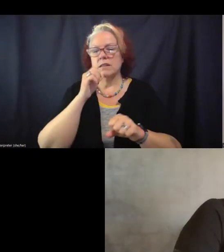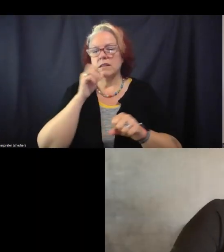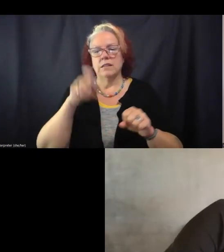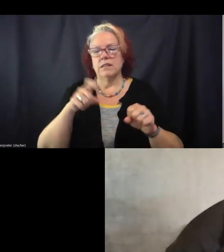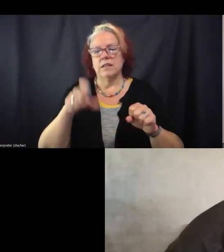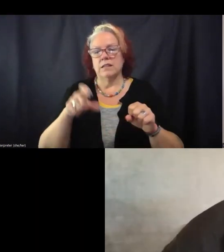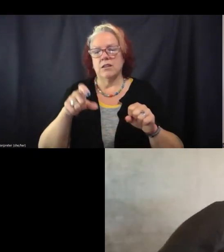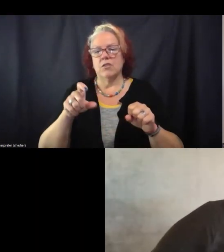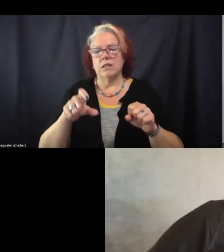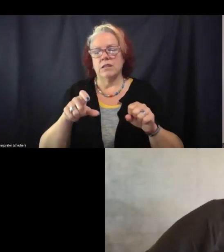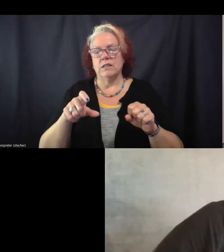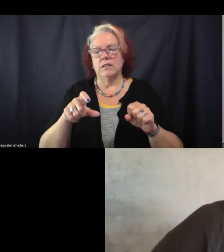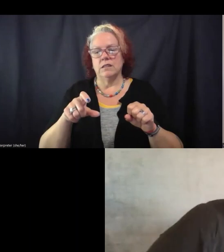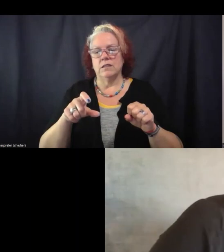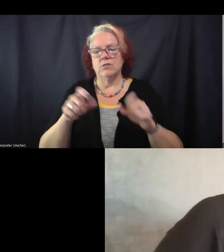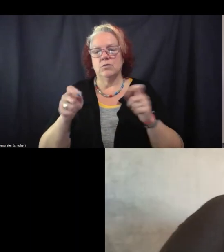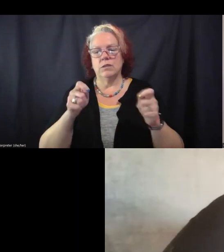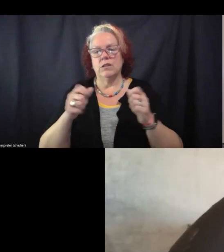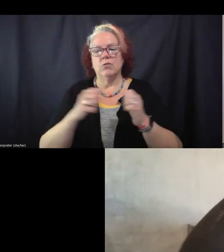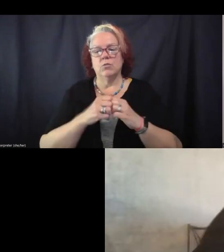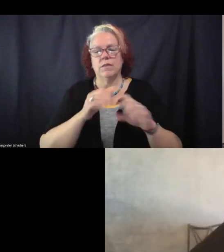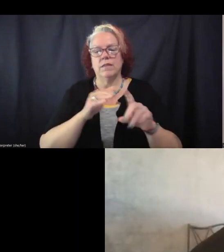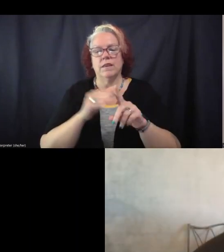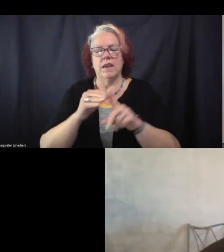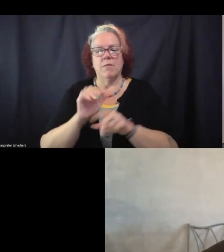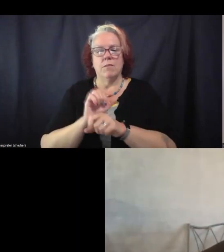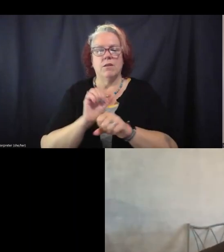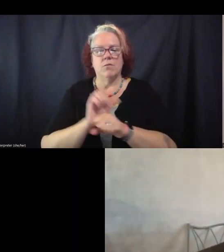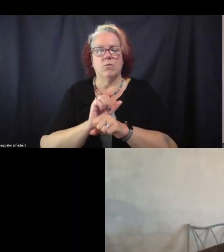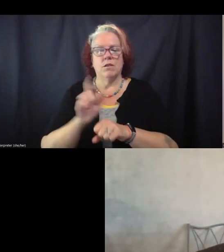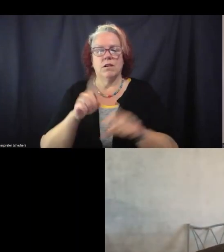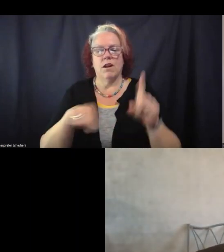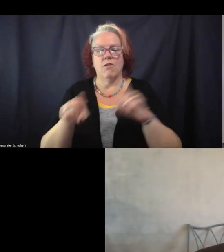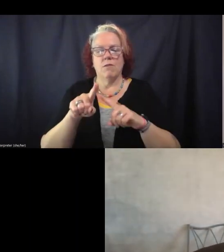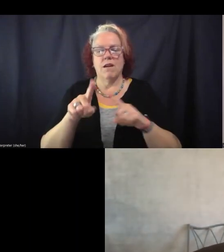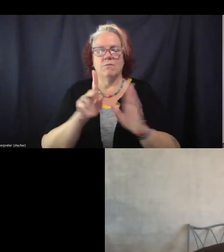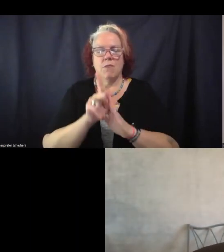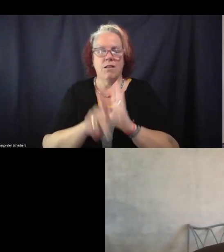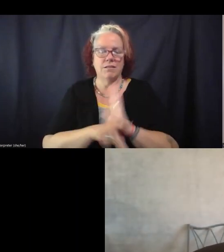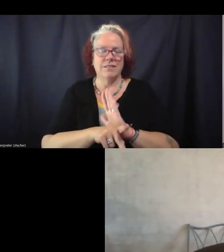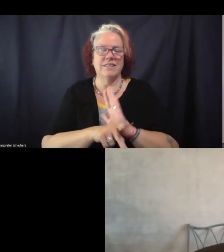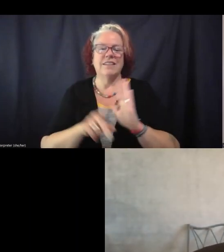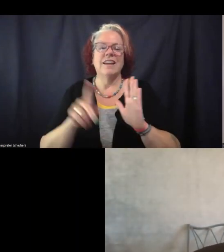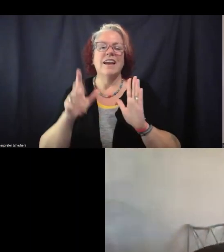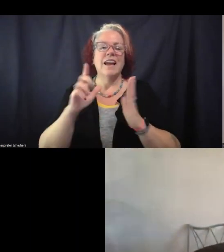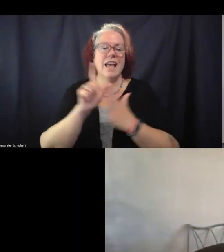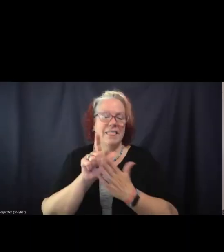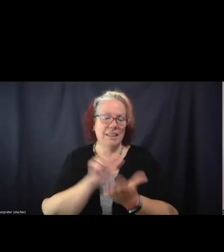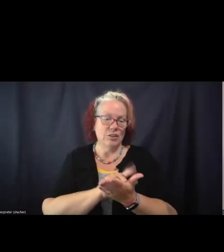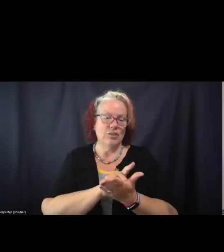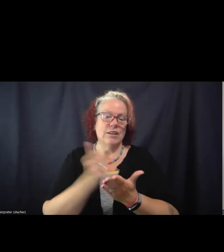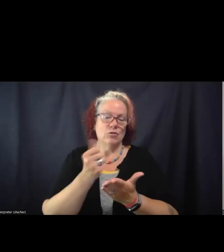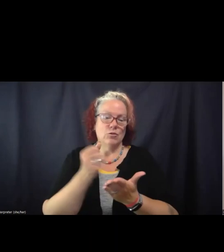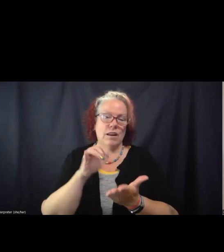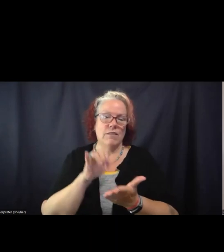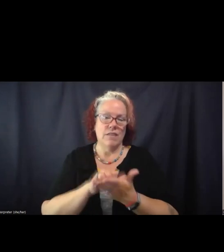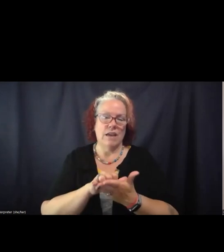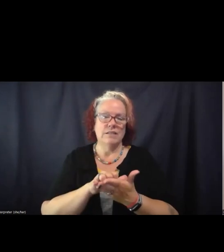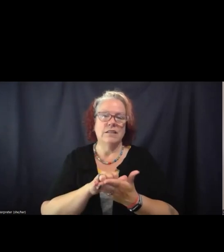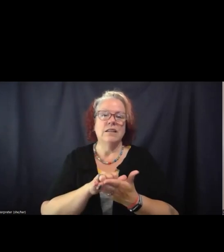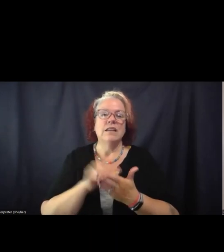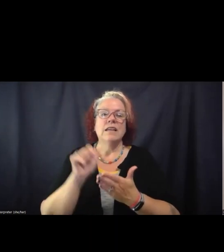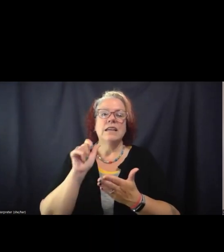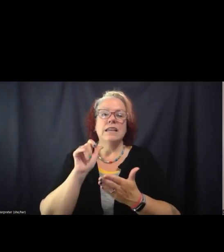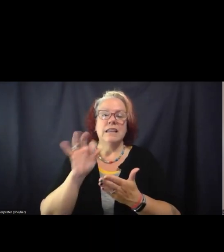deal with the campaign work around policy and, um, legislation or any of that, right? So if y'all can, if